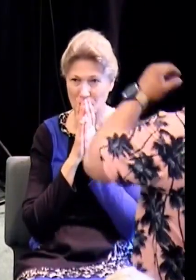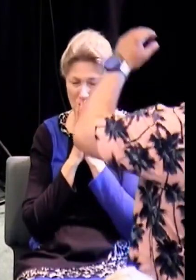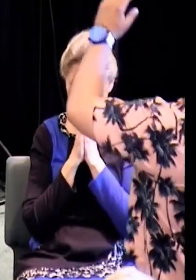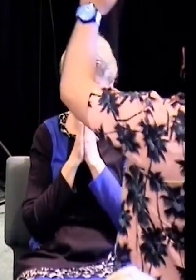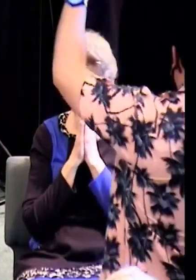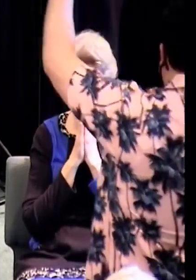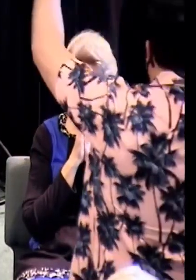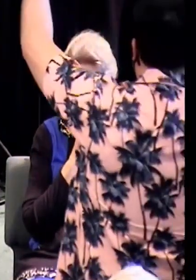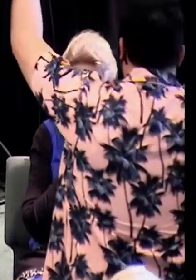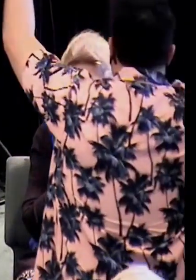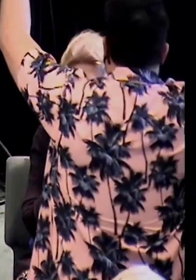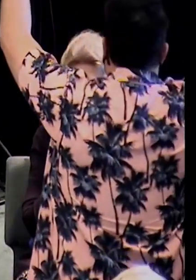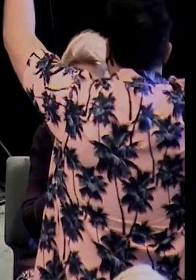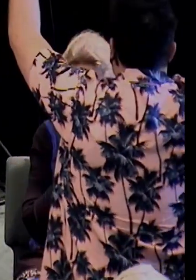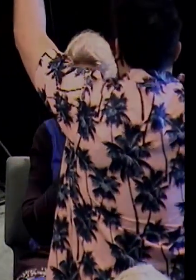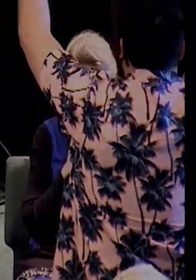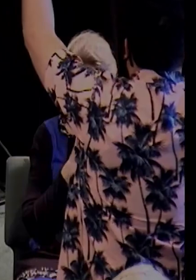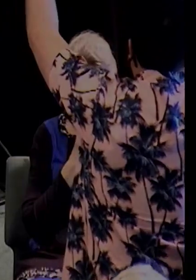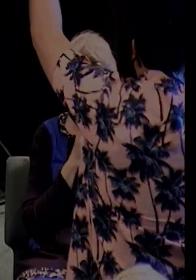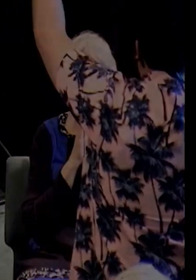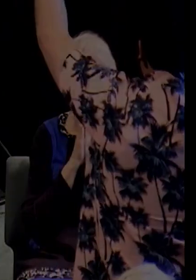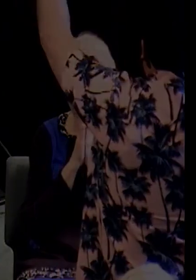worship and let him do what he does best.